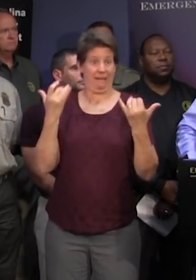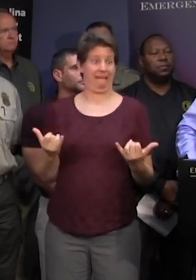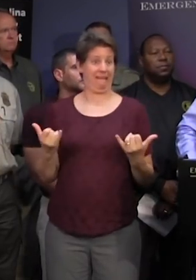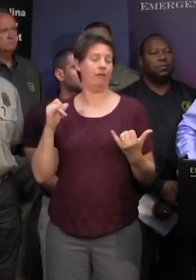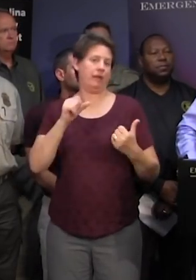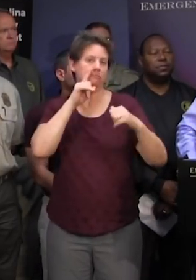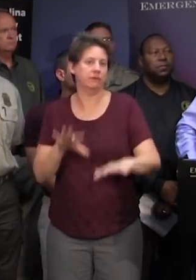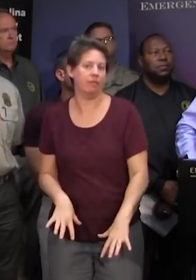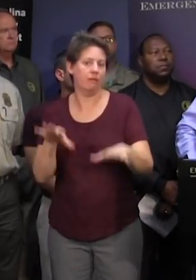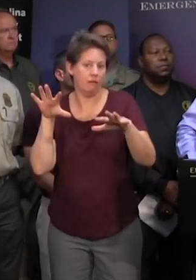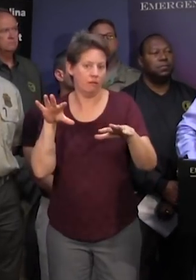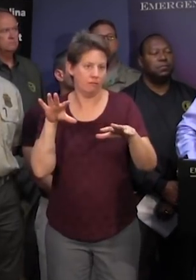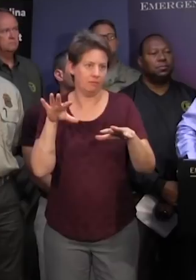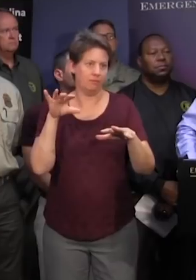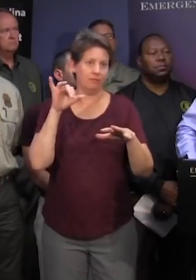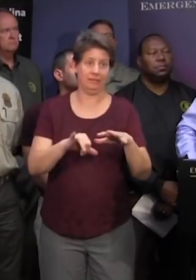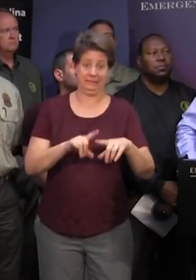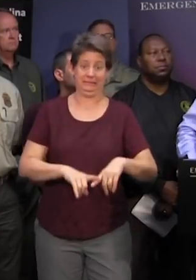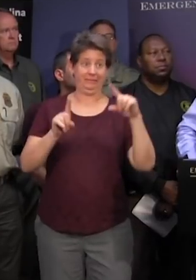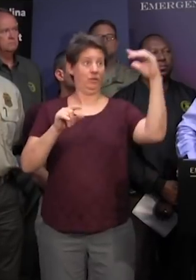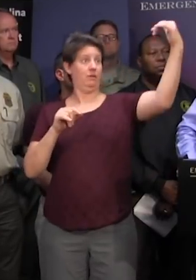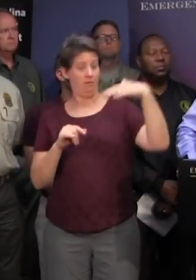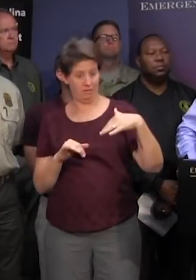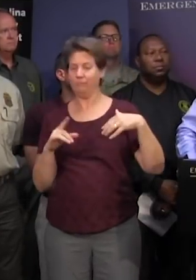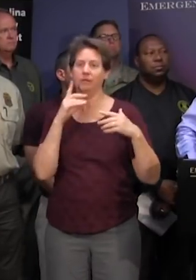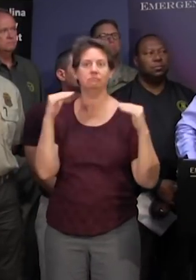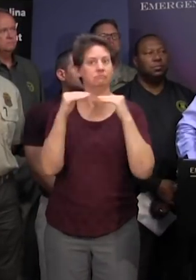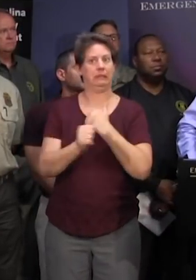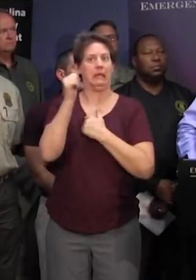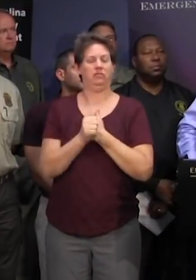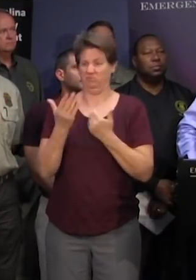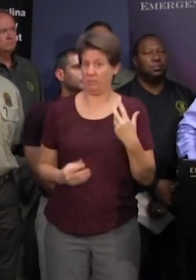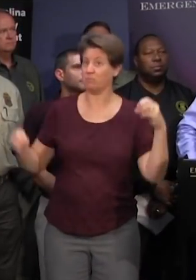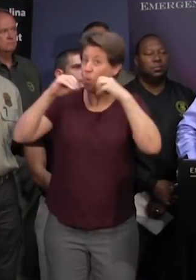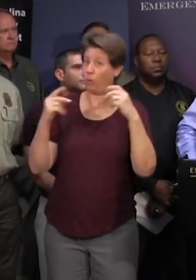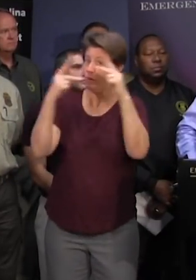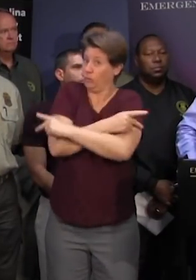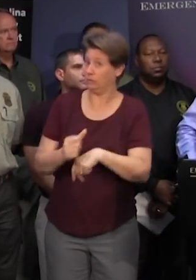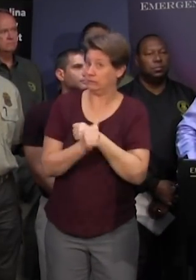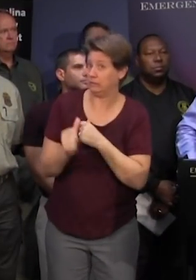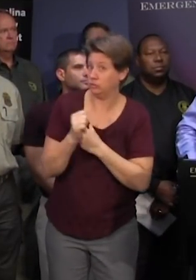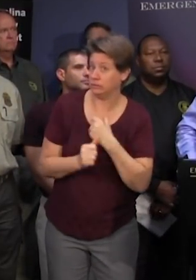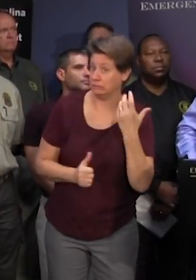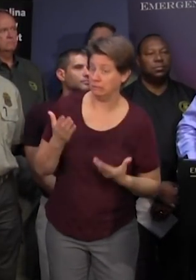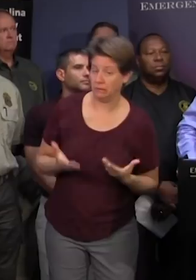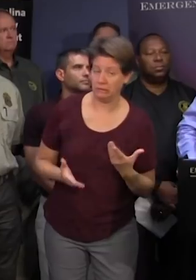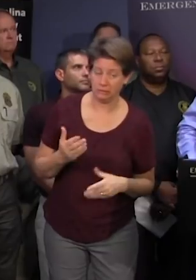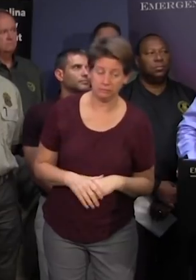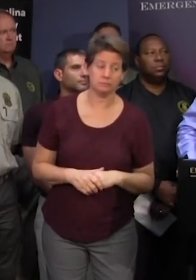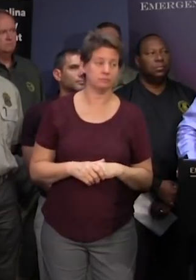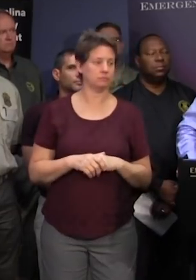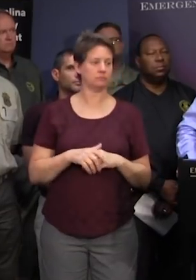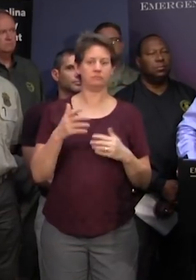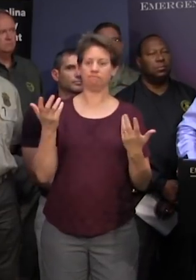that's that's the flooding it's coming from a different direction but it's just as dangerous perhaps even more dangerous in terms of its destructive force and we